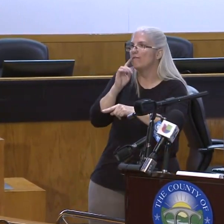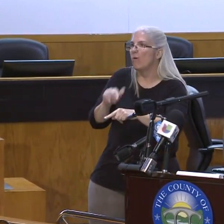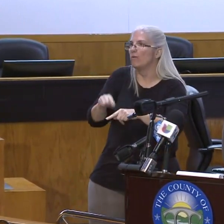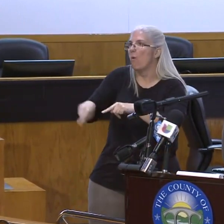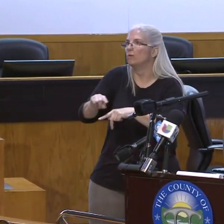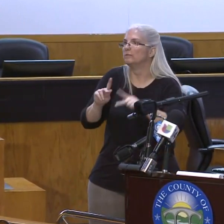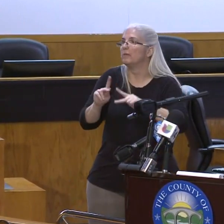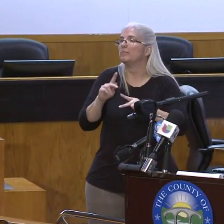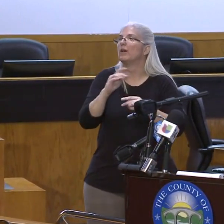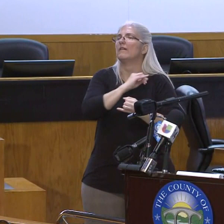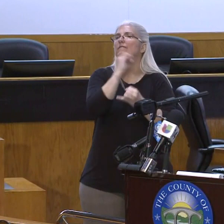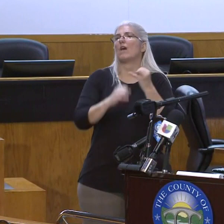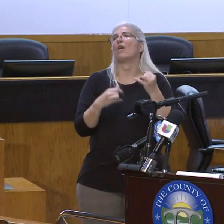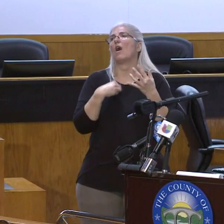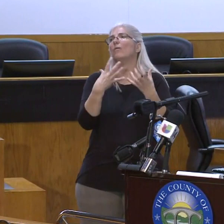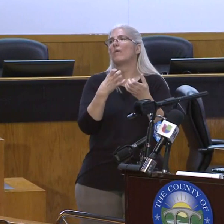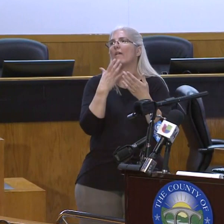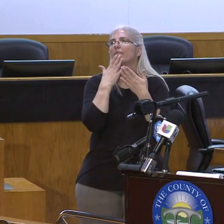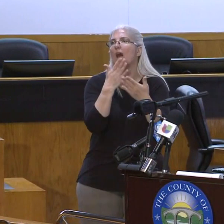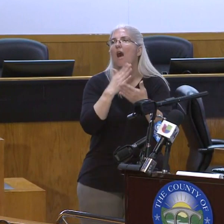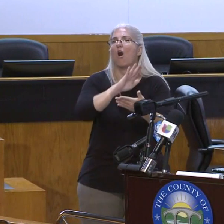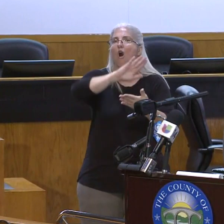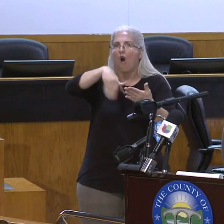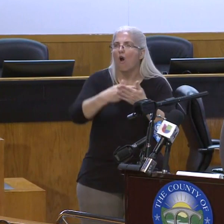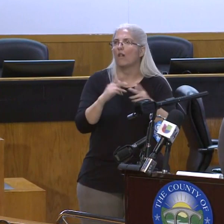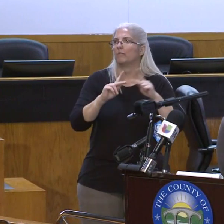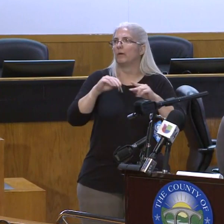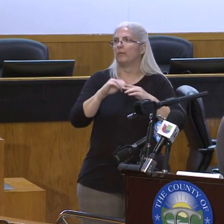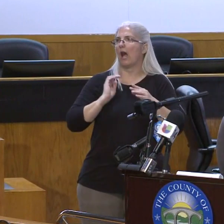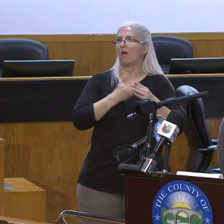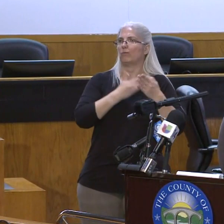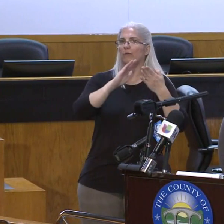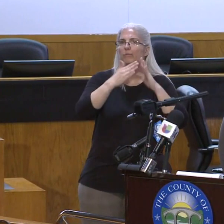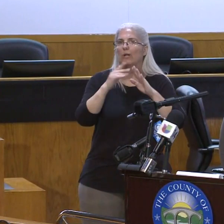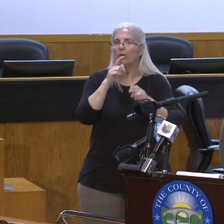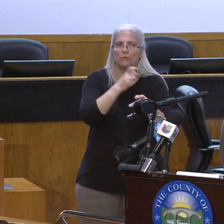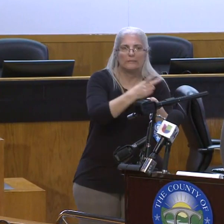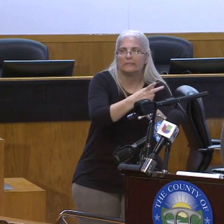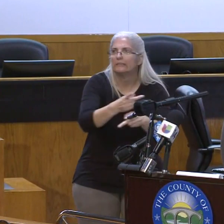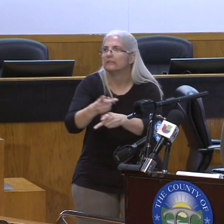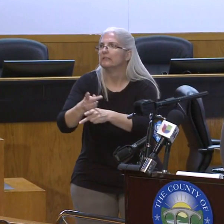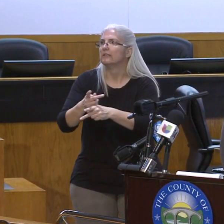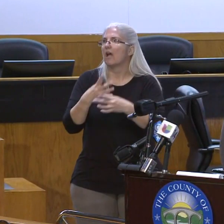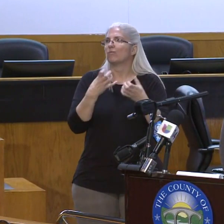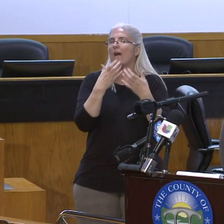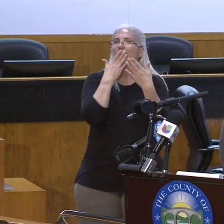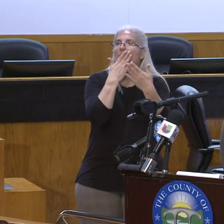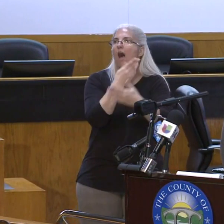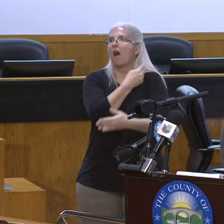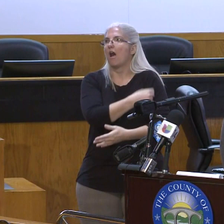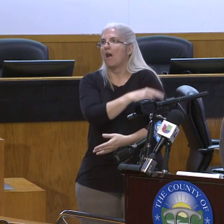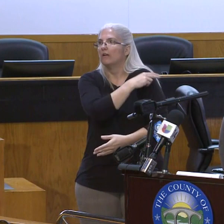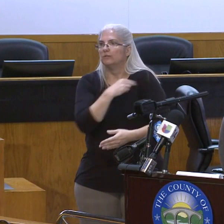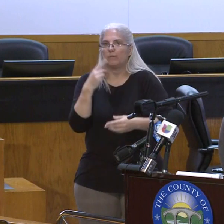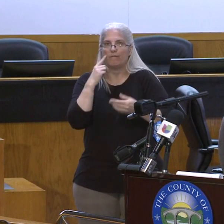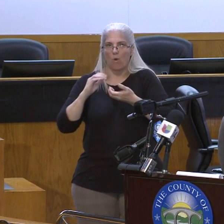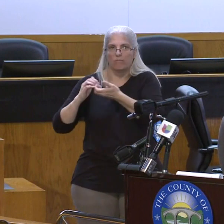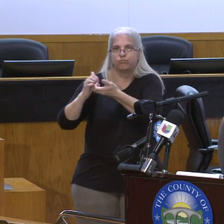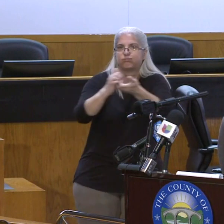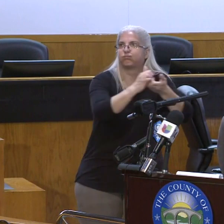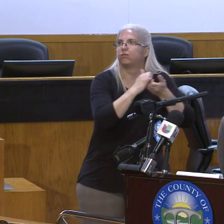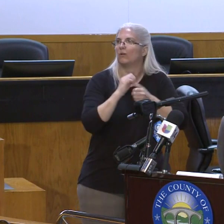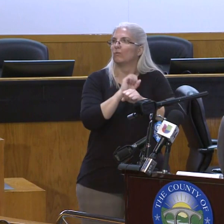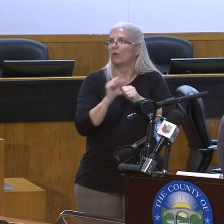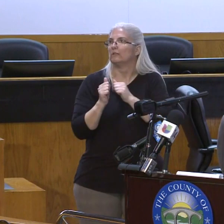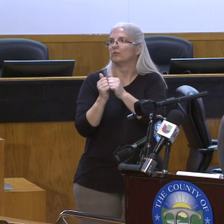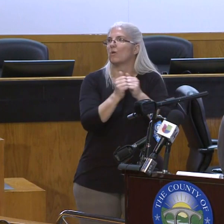thank all of our people in our community who are taking care of patients. We would like to thank all of our hospitals for collaborating with us, the multiple